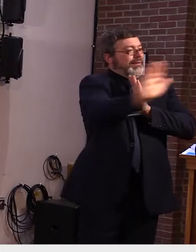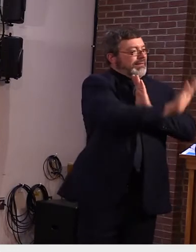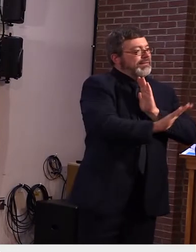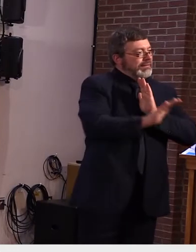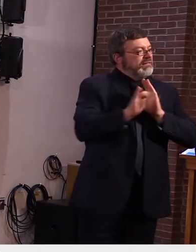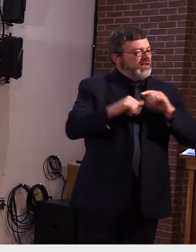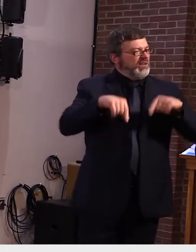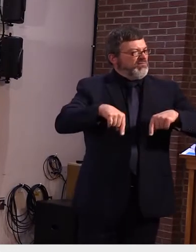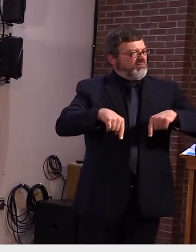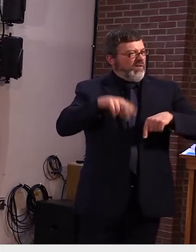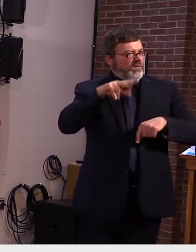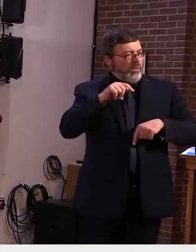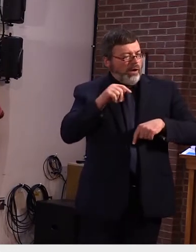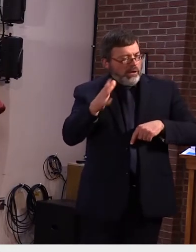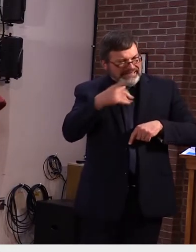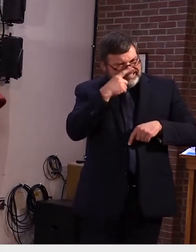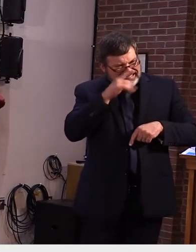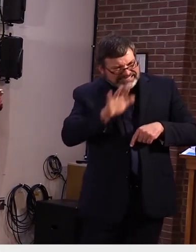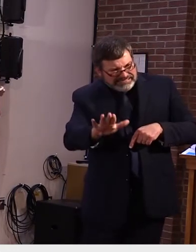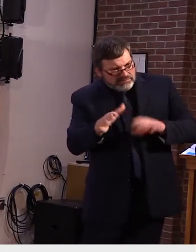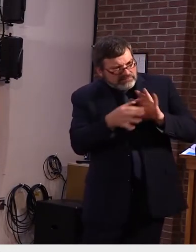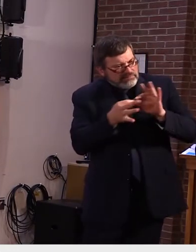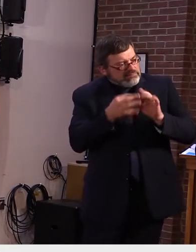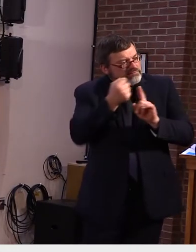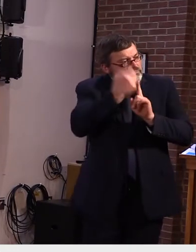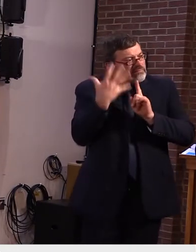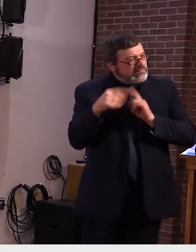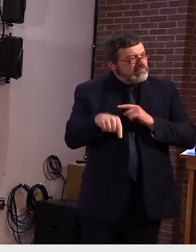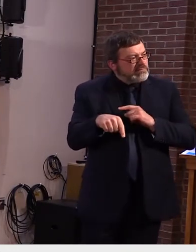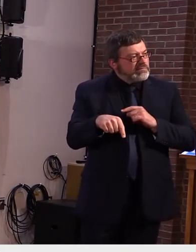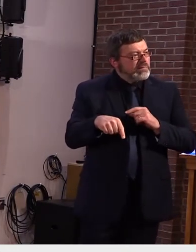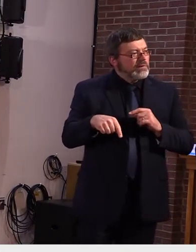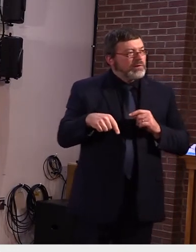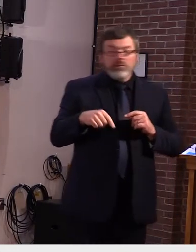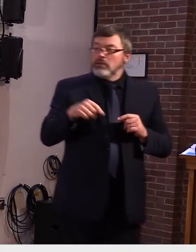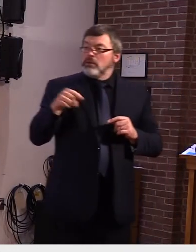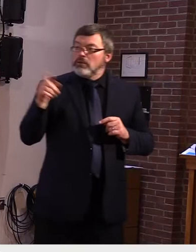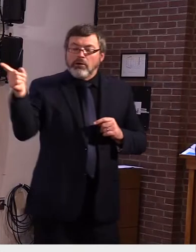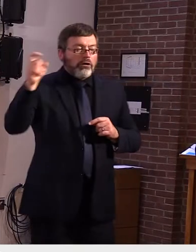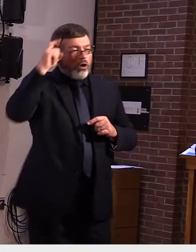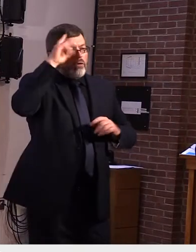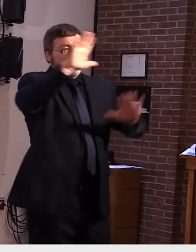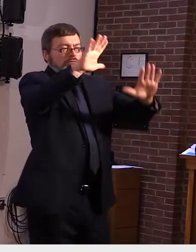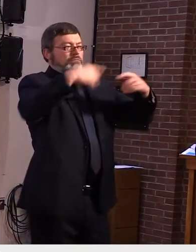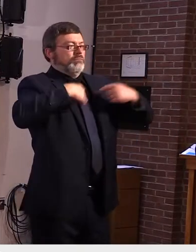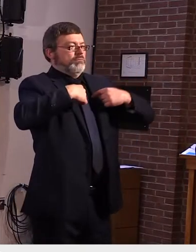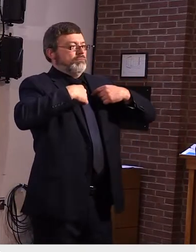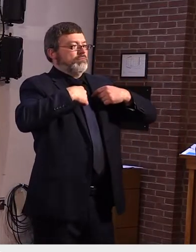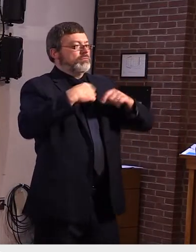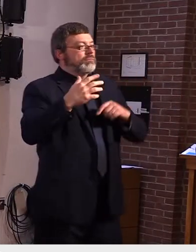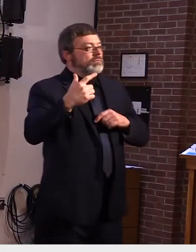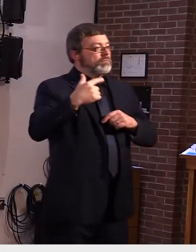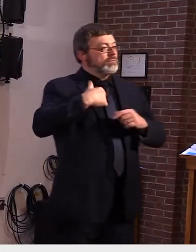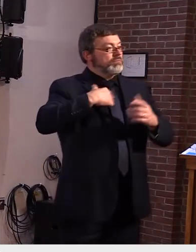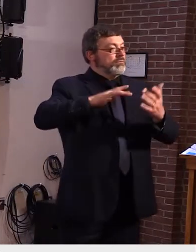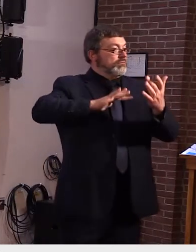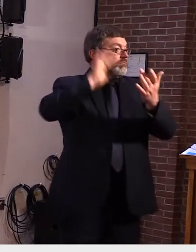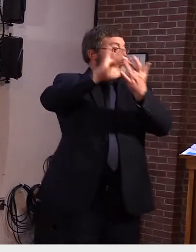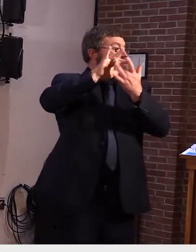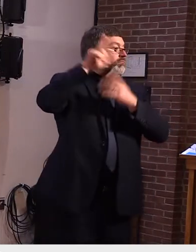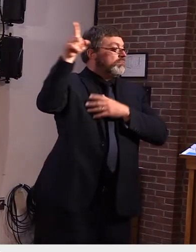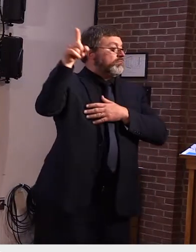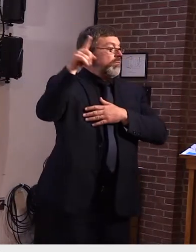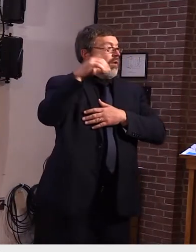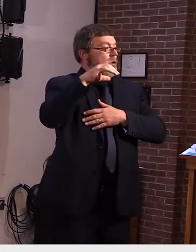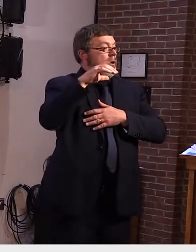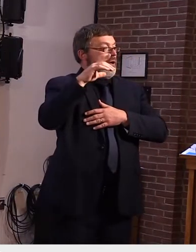we have reached out to our congressional delegation as a result i believe that there are other states in the same position